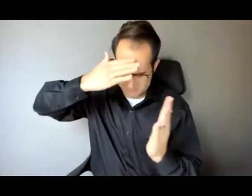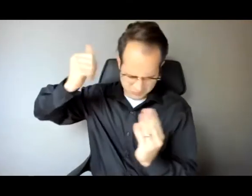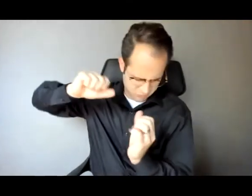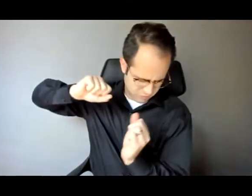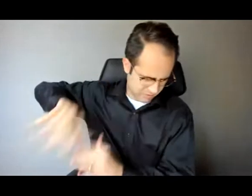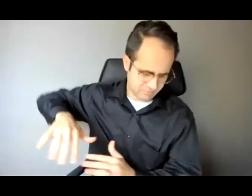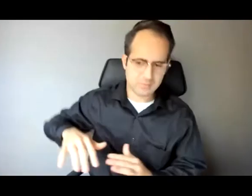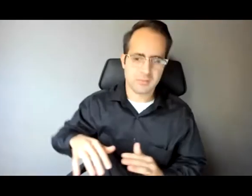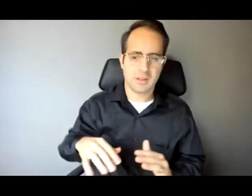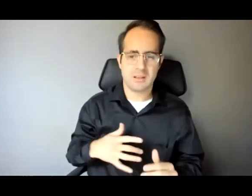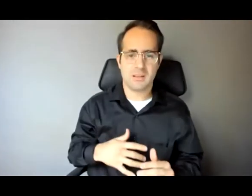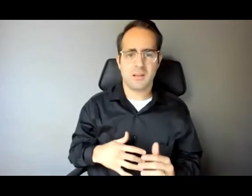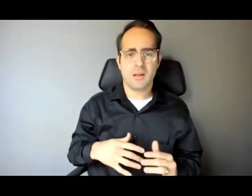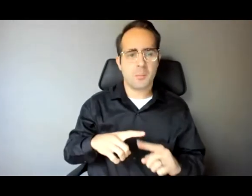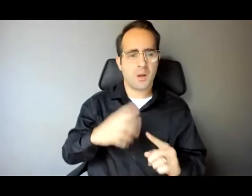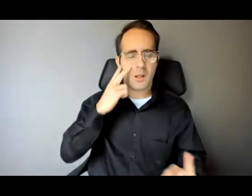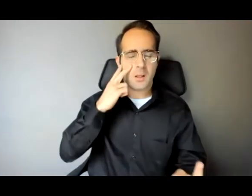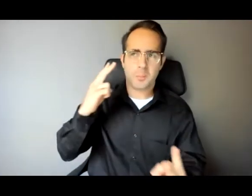foreshadowings of my life.